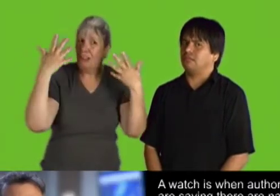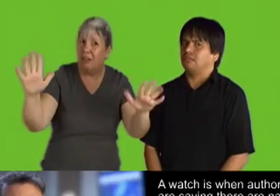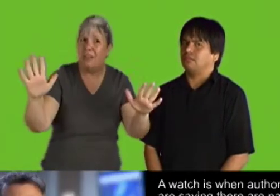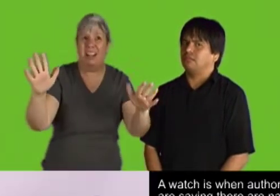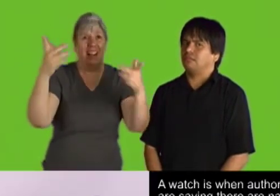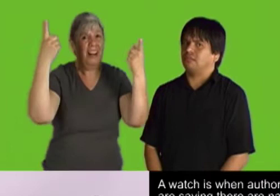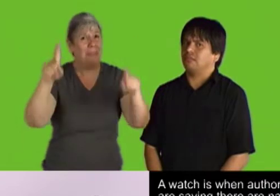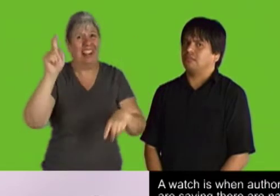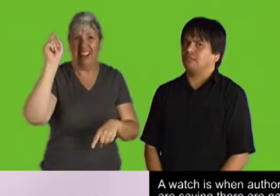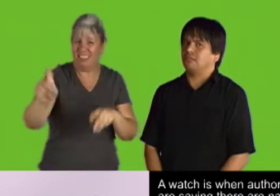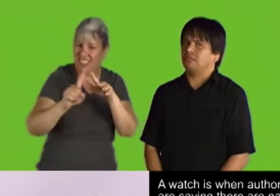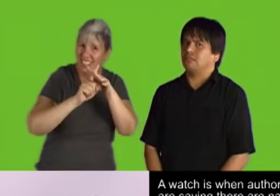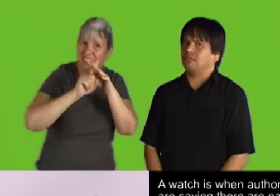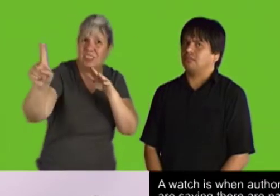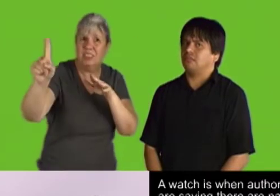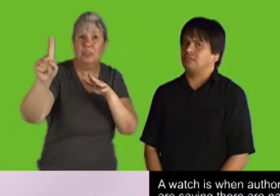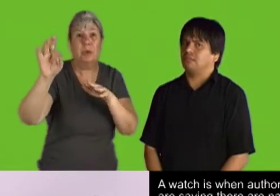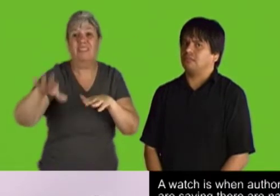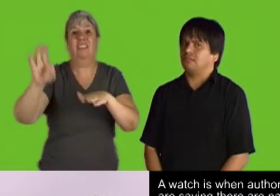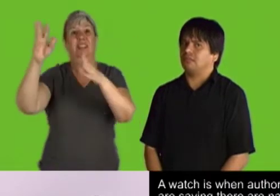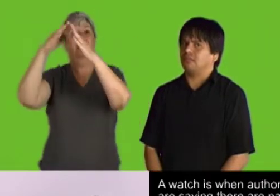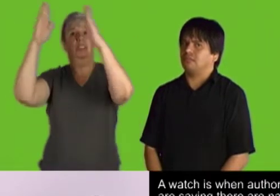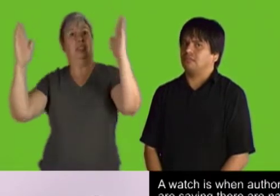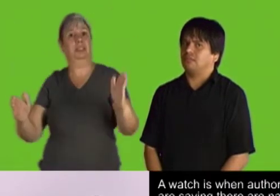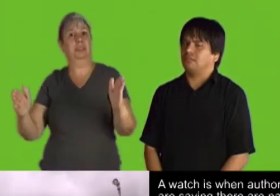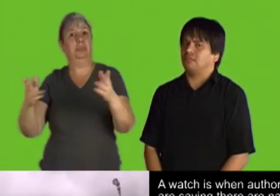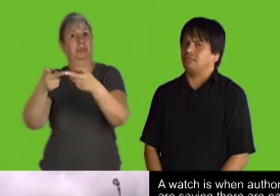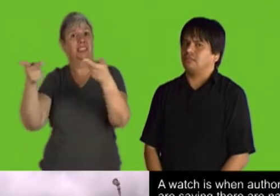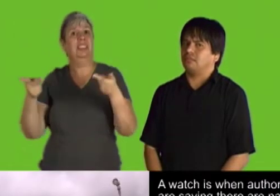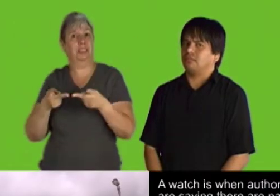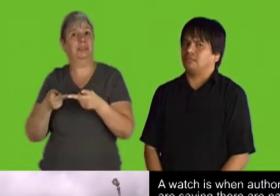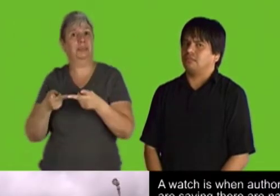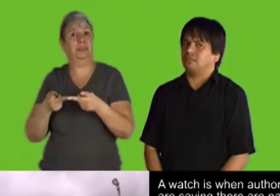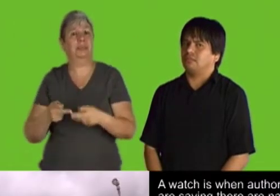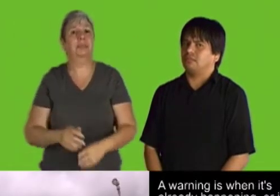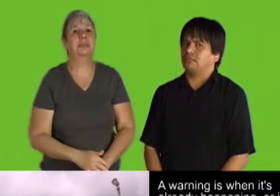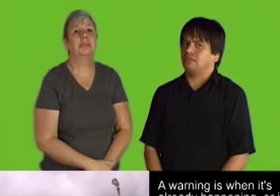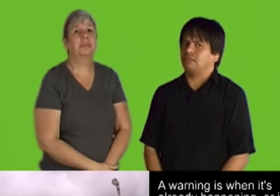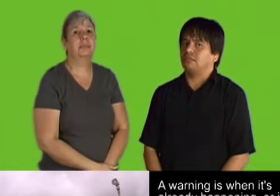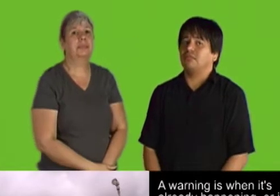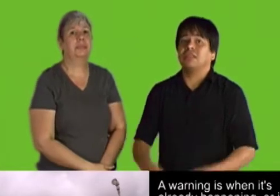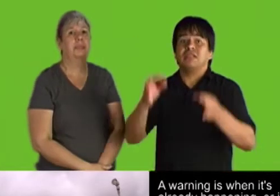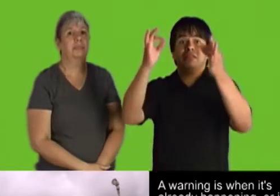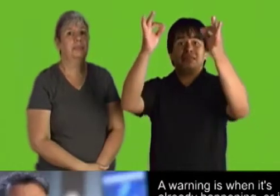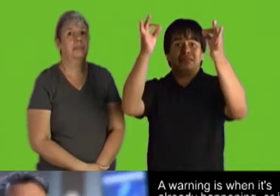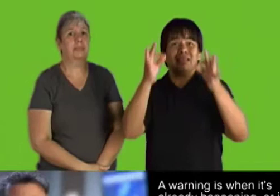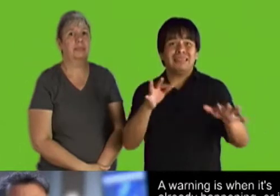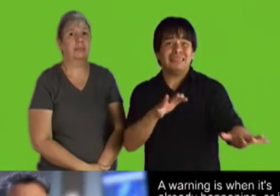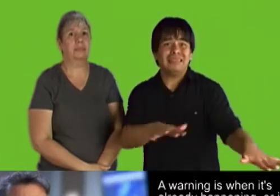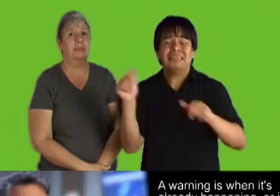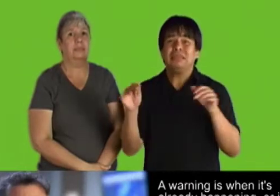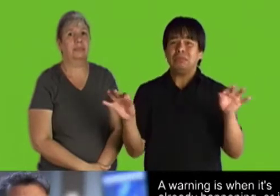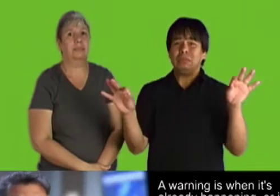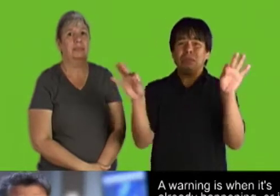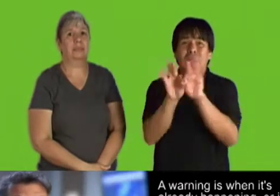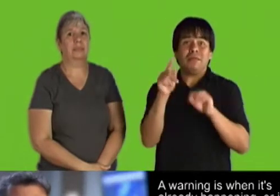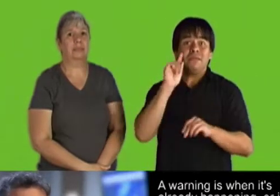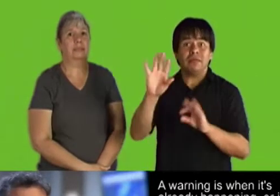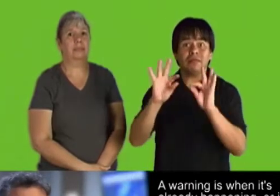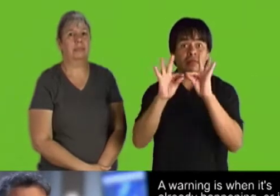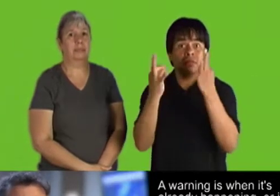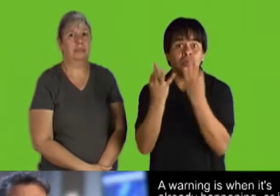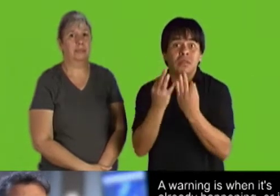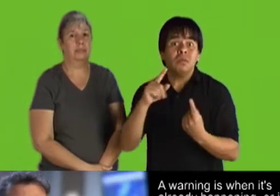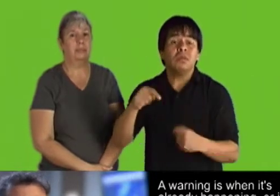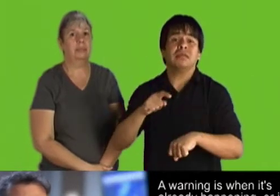A watch is when authorities are saying there are natural conditions for something to happen. A warning is when it's already happening,